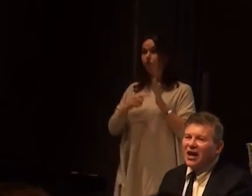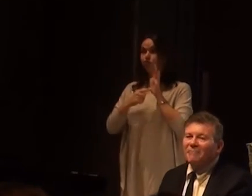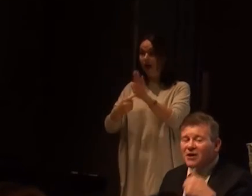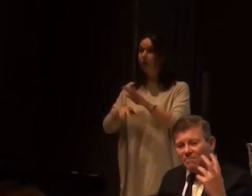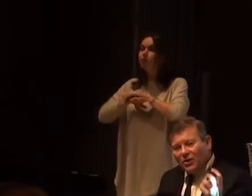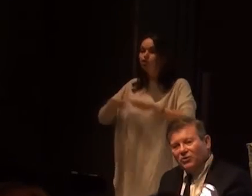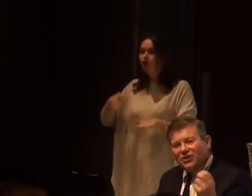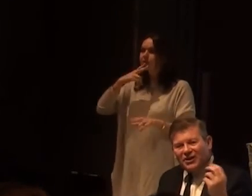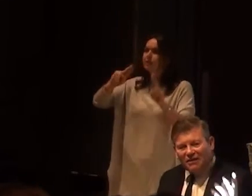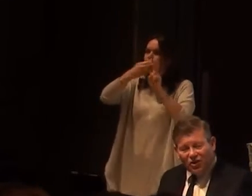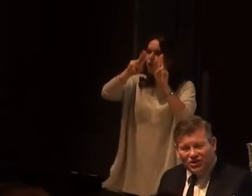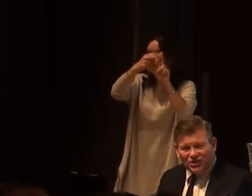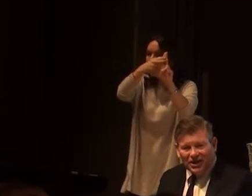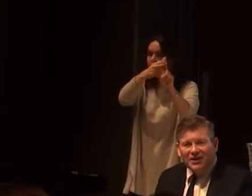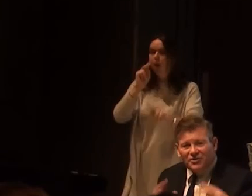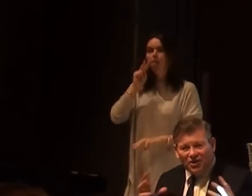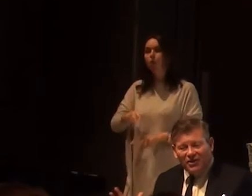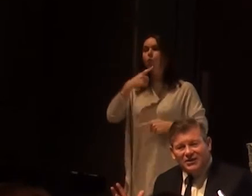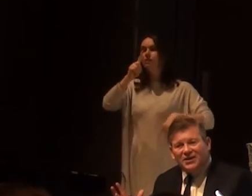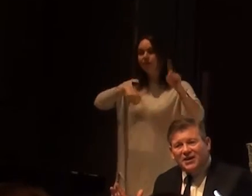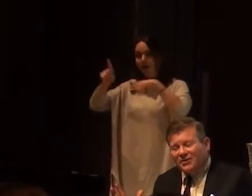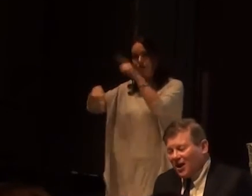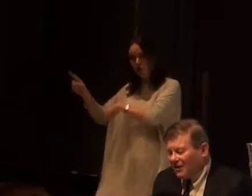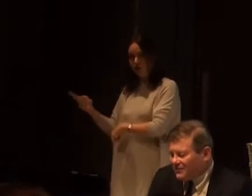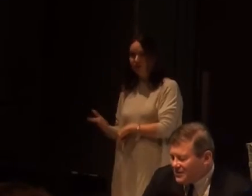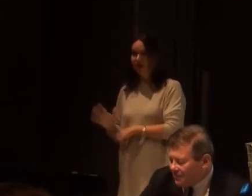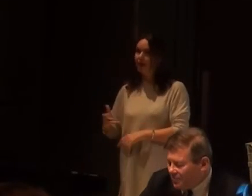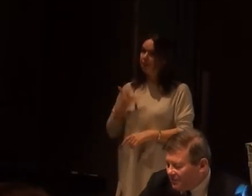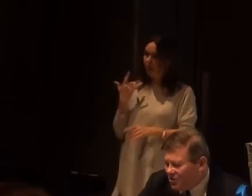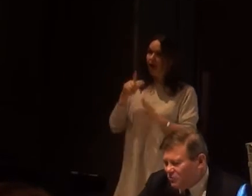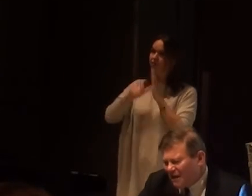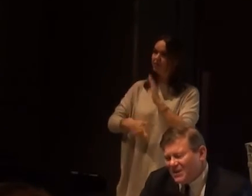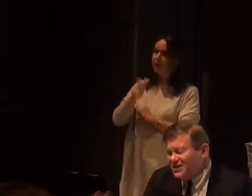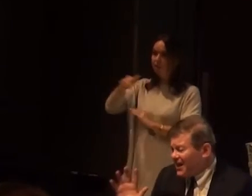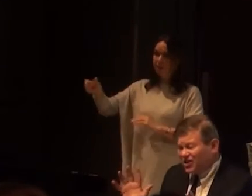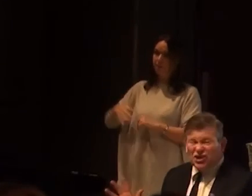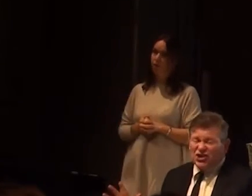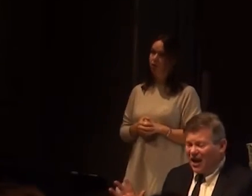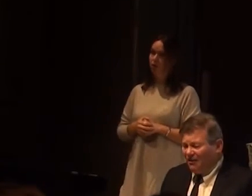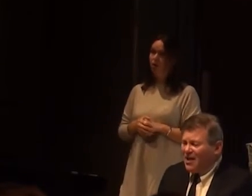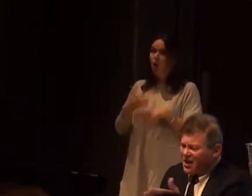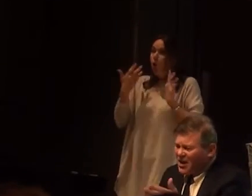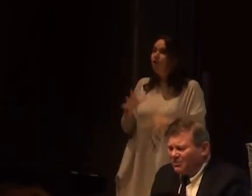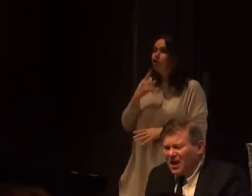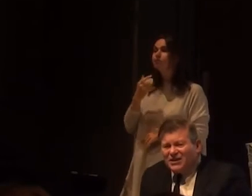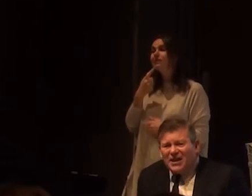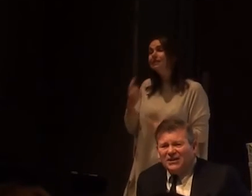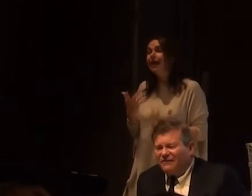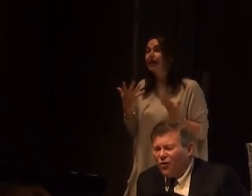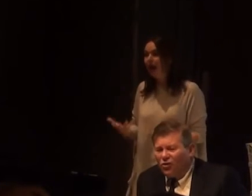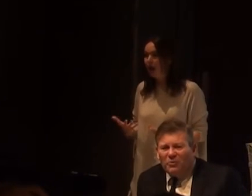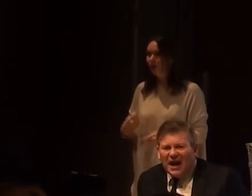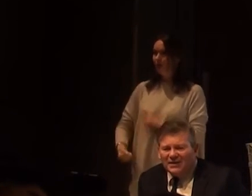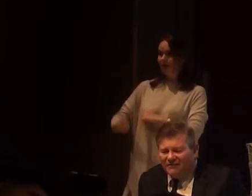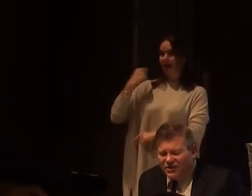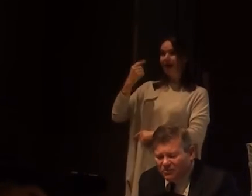-stereotype, but looks at the diversity that there is in the lives of disabled people. Because we have been saying this just now. It was 1994